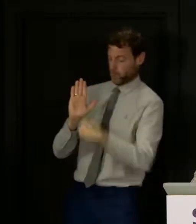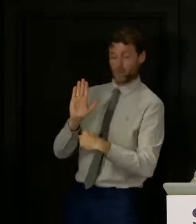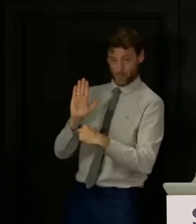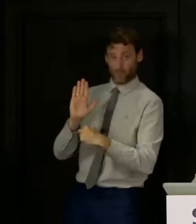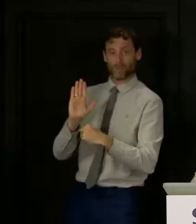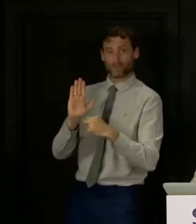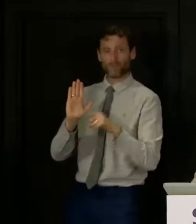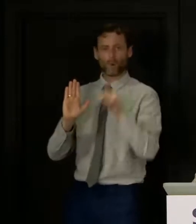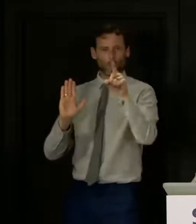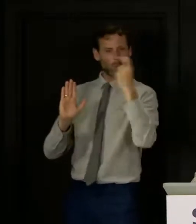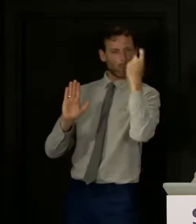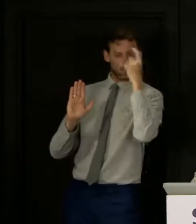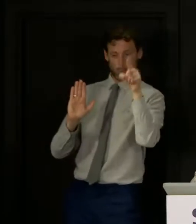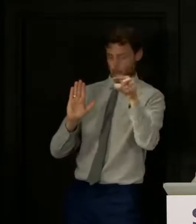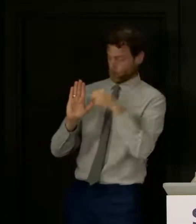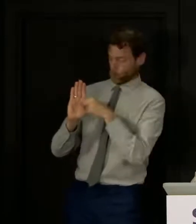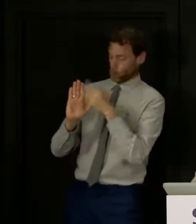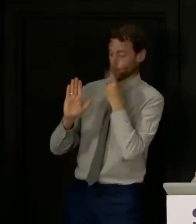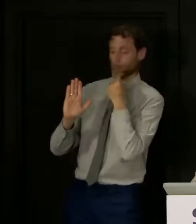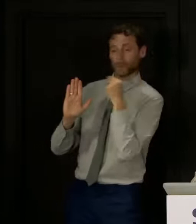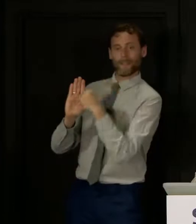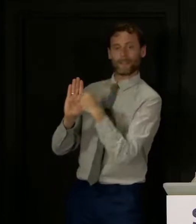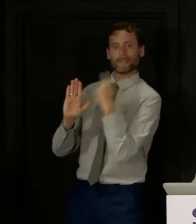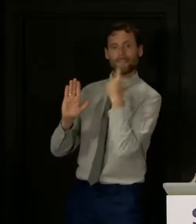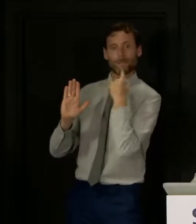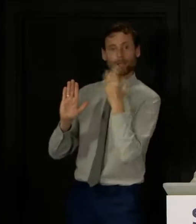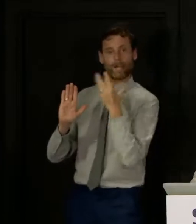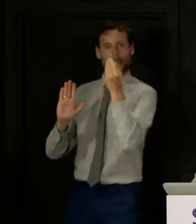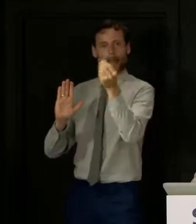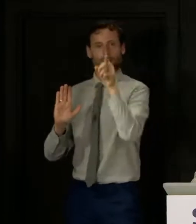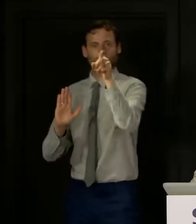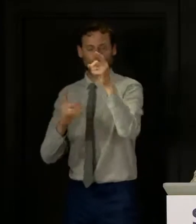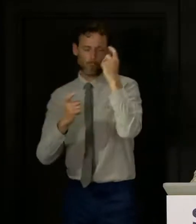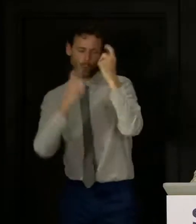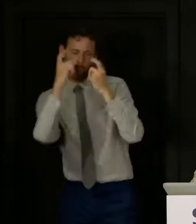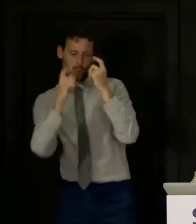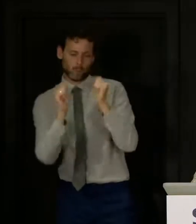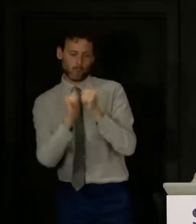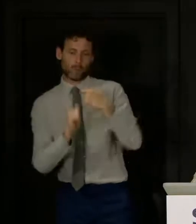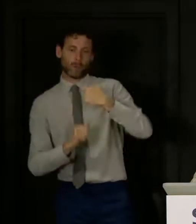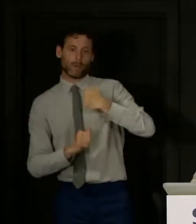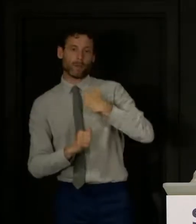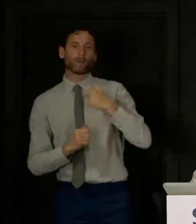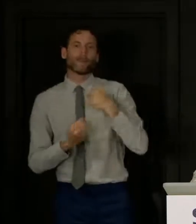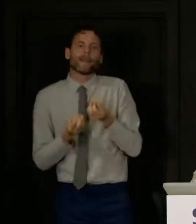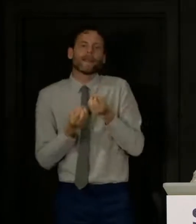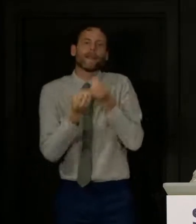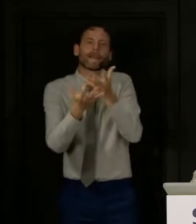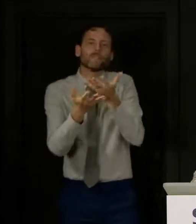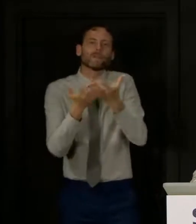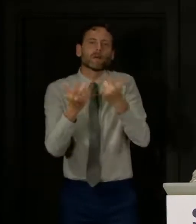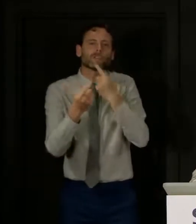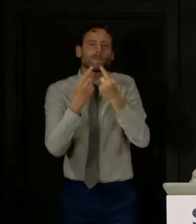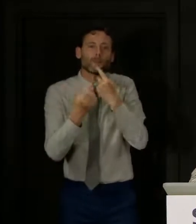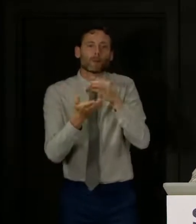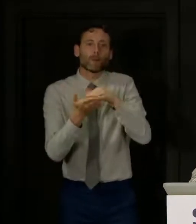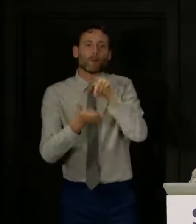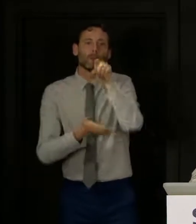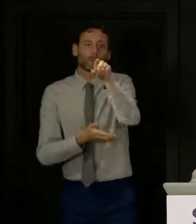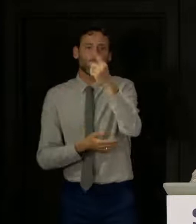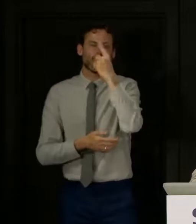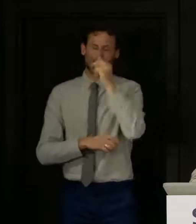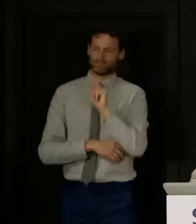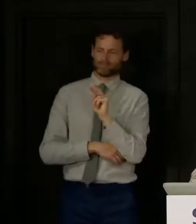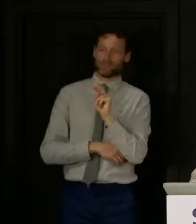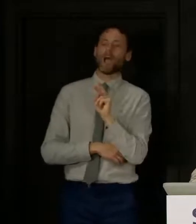cater for every single individual circumstance but to give you as much information to try to enable you to make the right